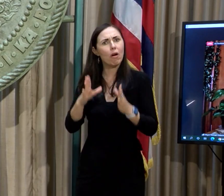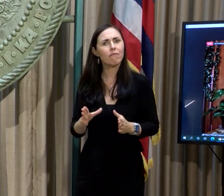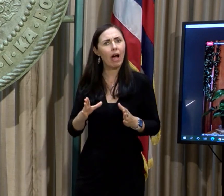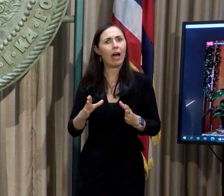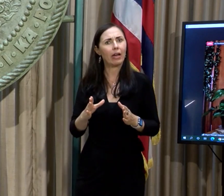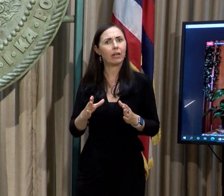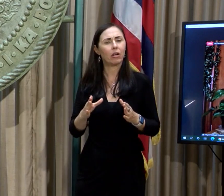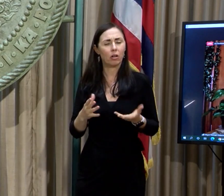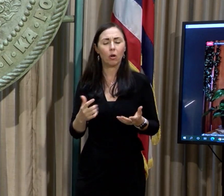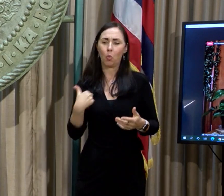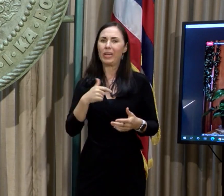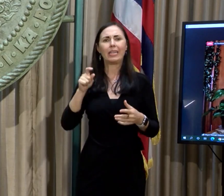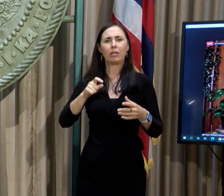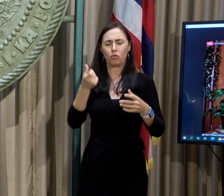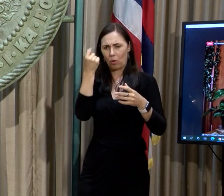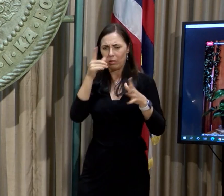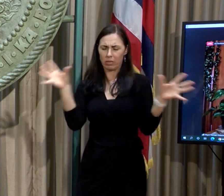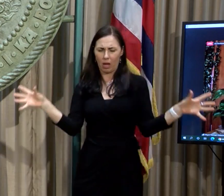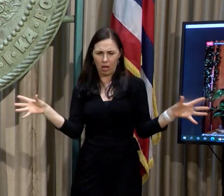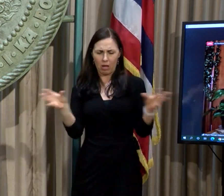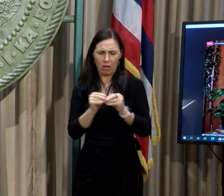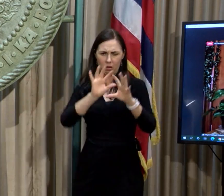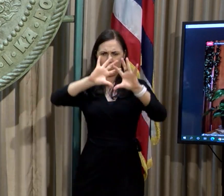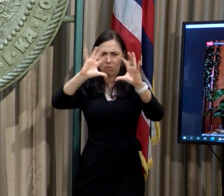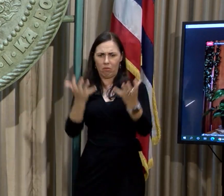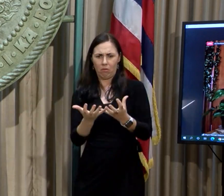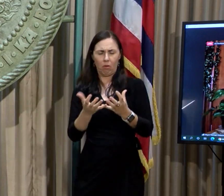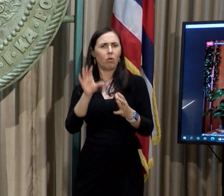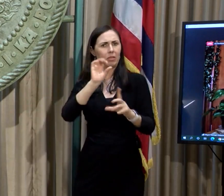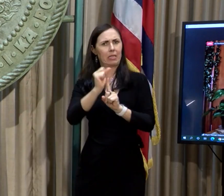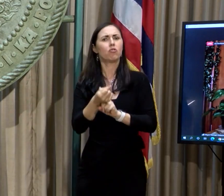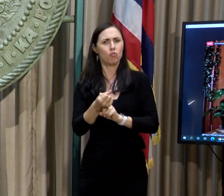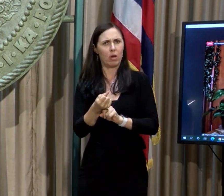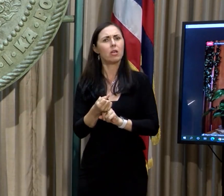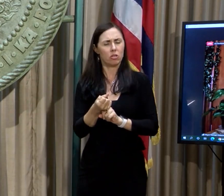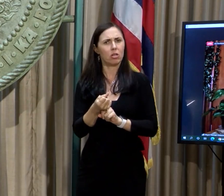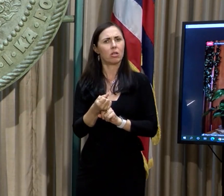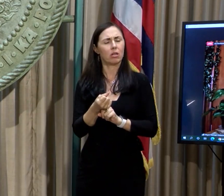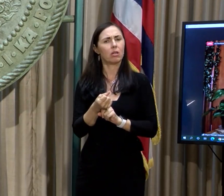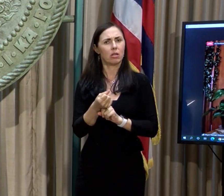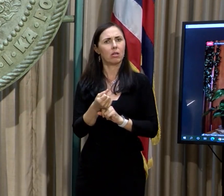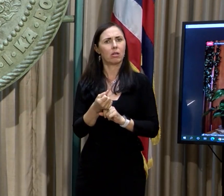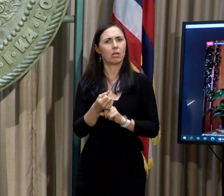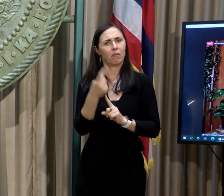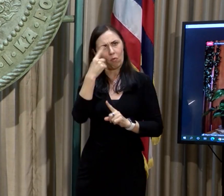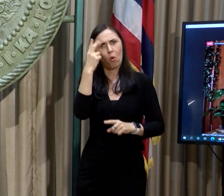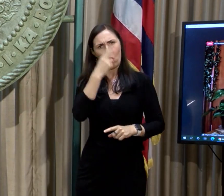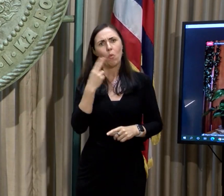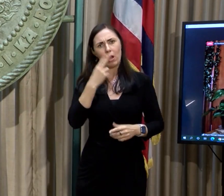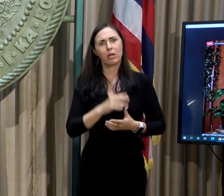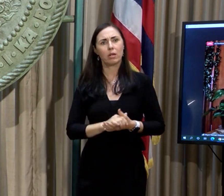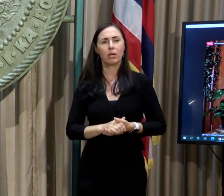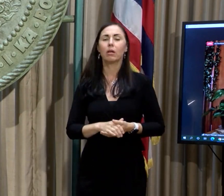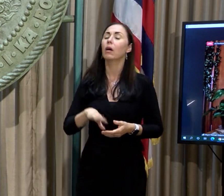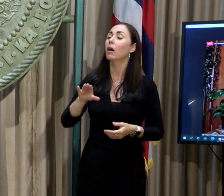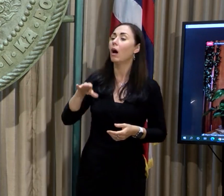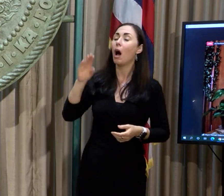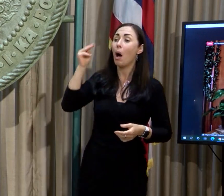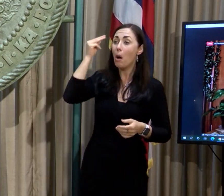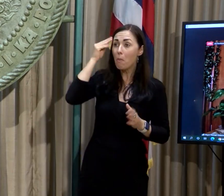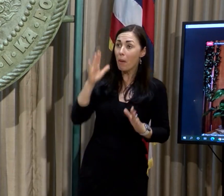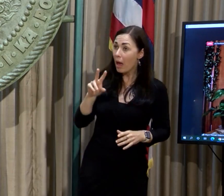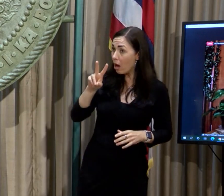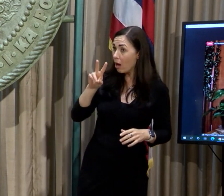comprehensively look at the situation here, specifically in the state of Hawaii. And the mayors,